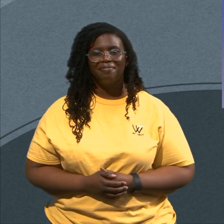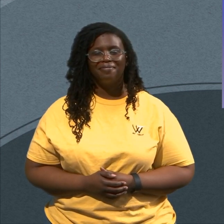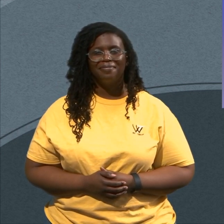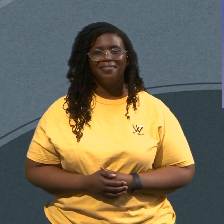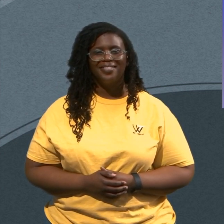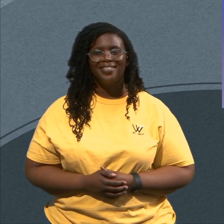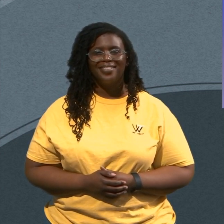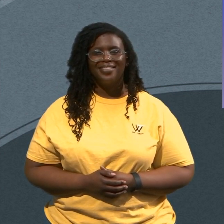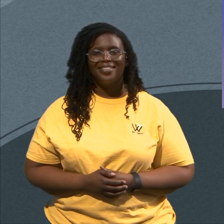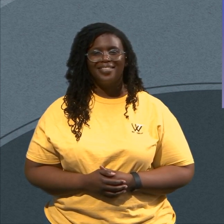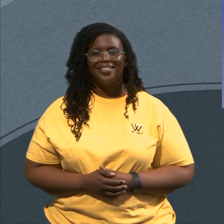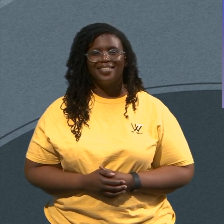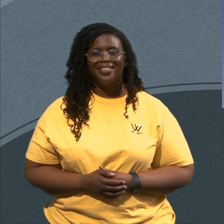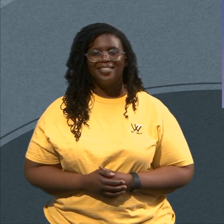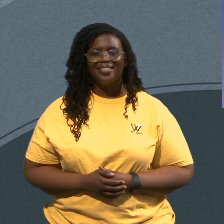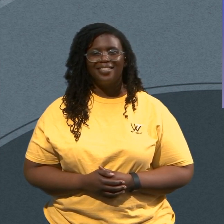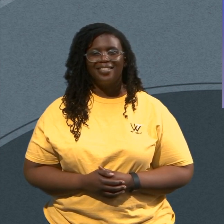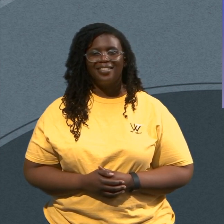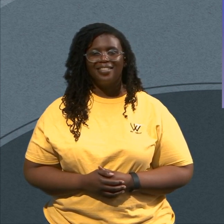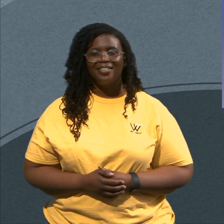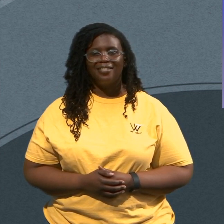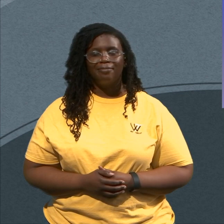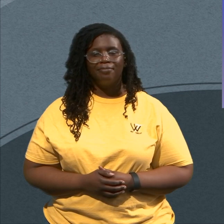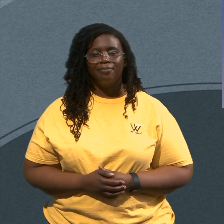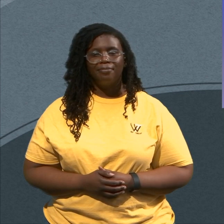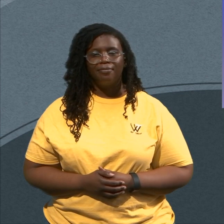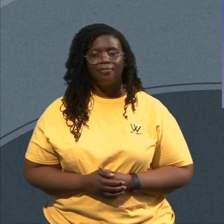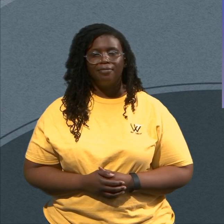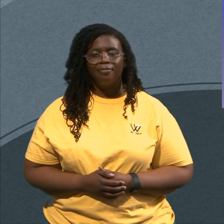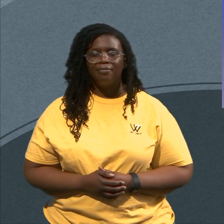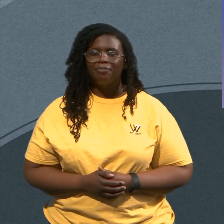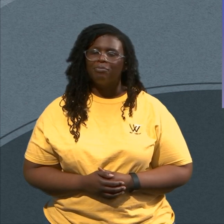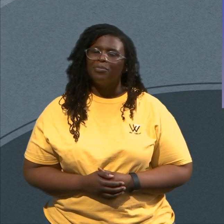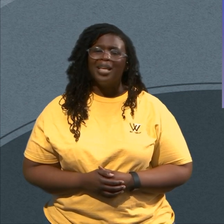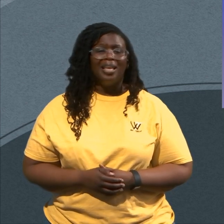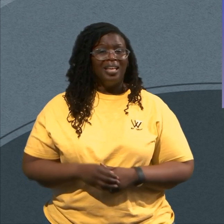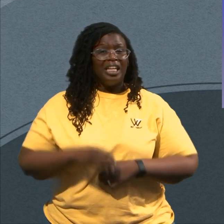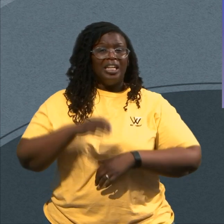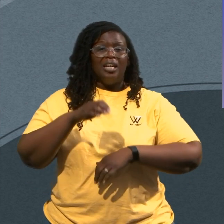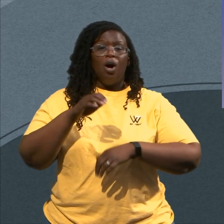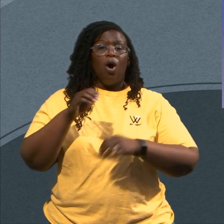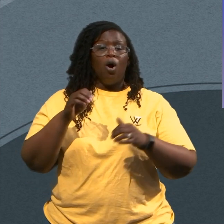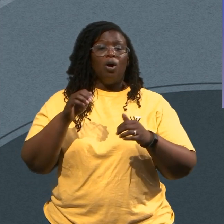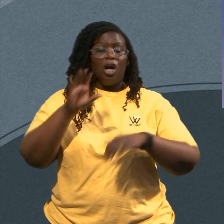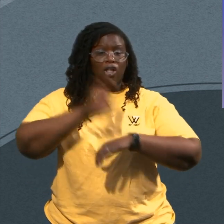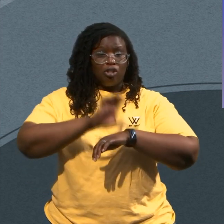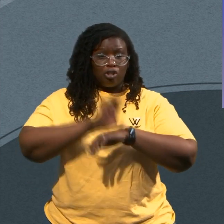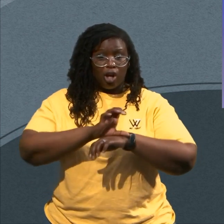Y'all The Church Would Be Fine Without The Pastor For A Week Unless I'm The One Keeping It Open